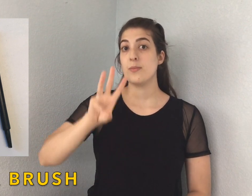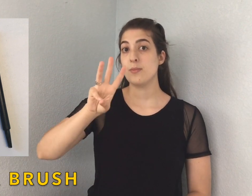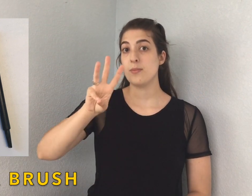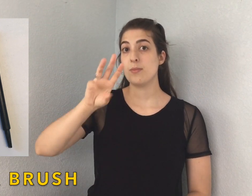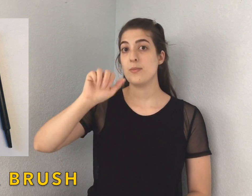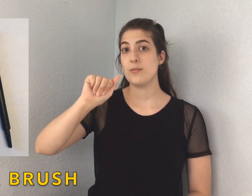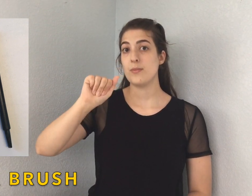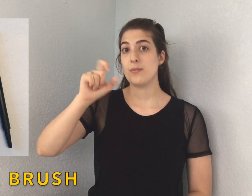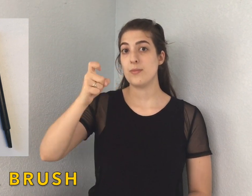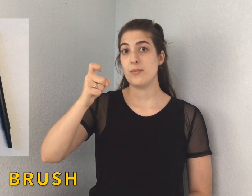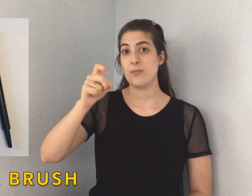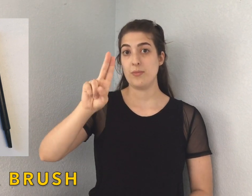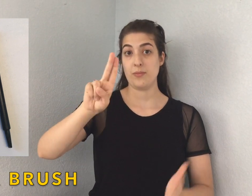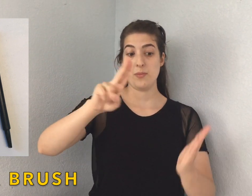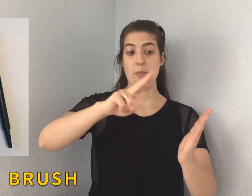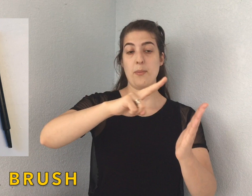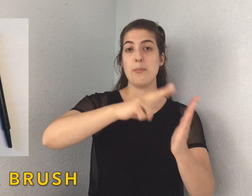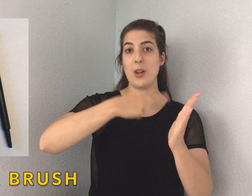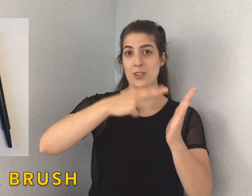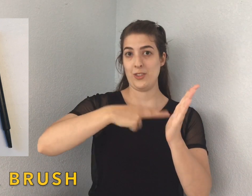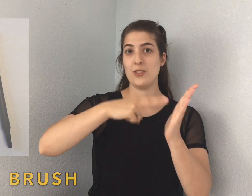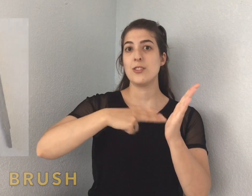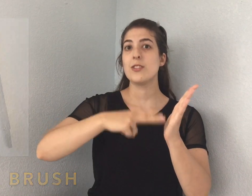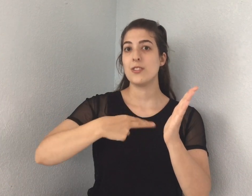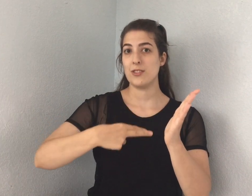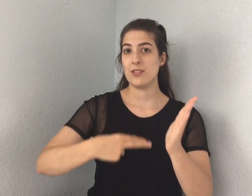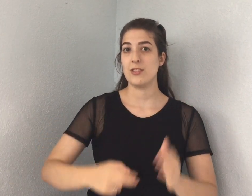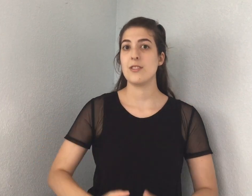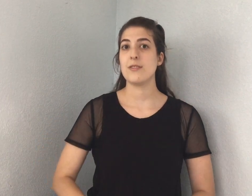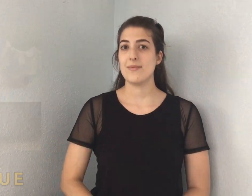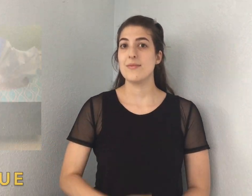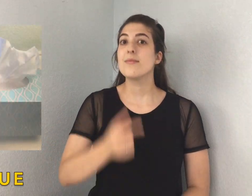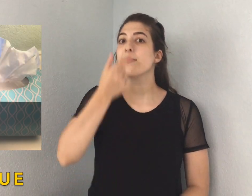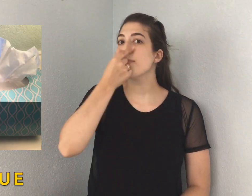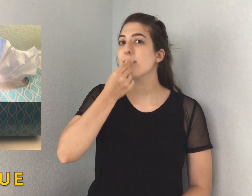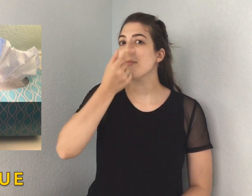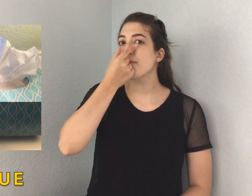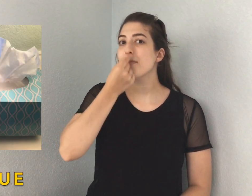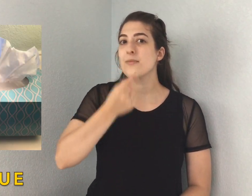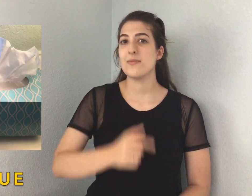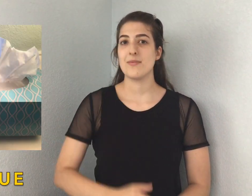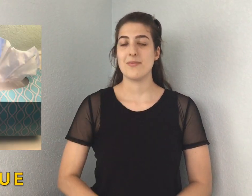Wax brush. Brush. Tissue.